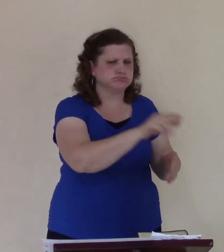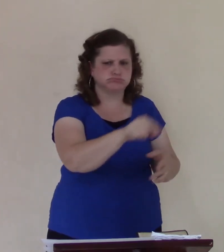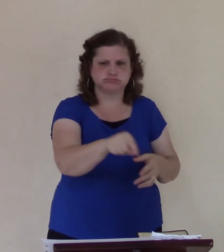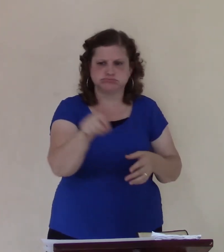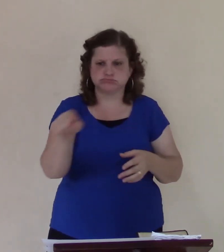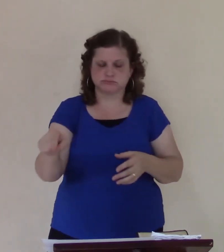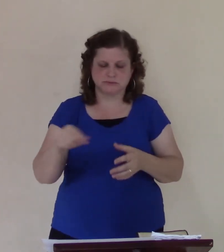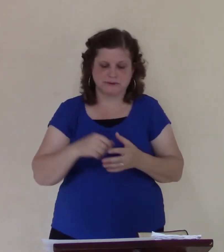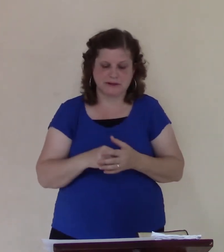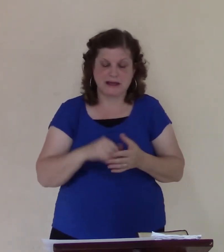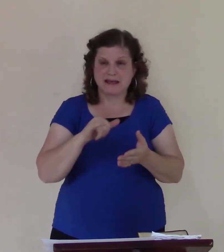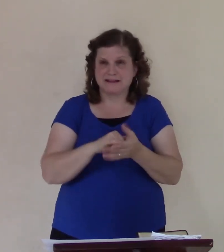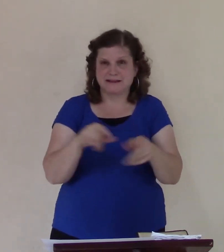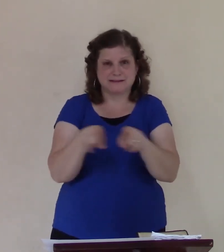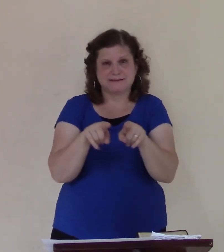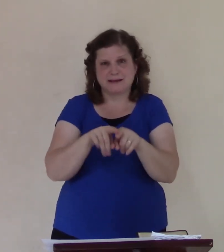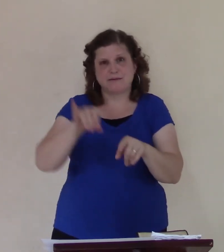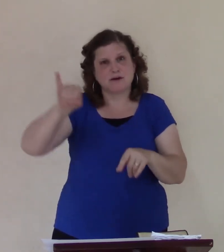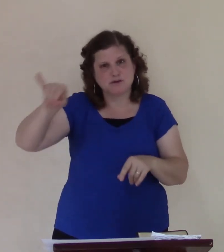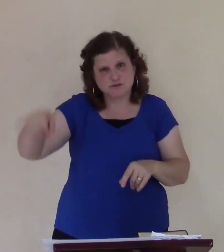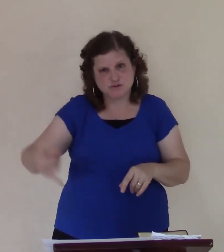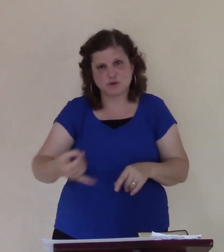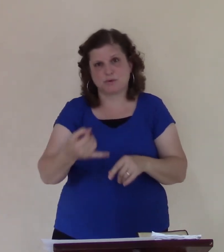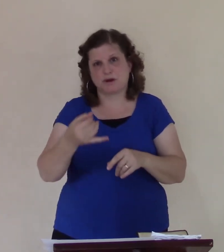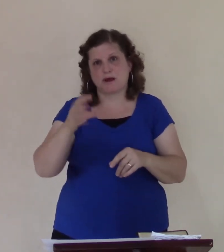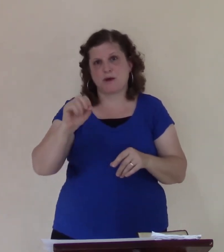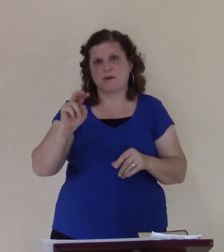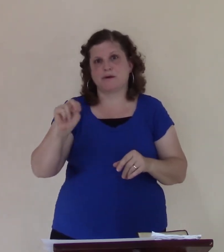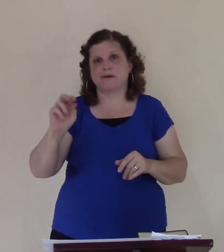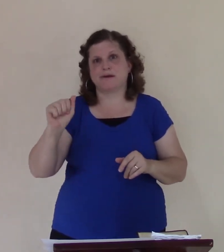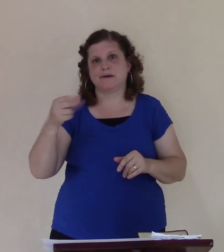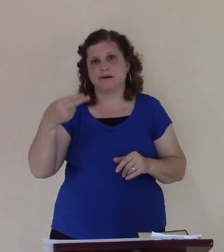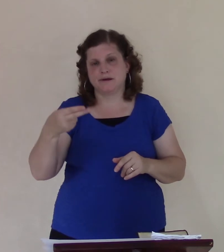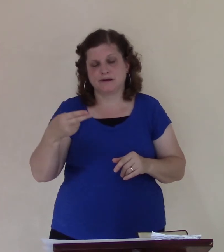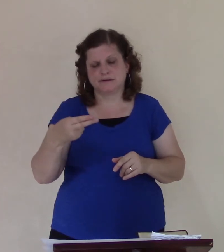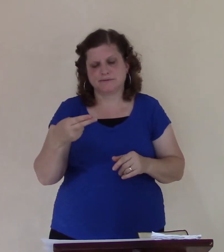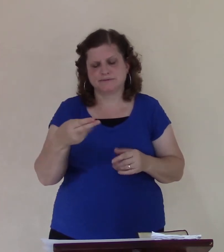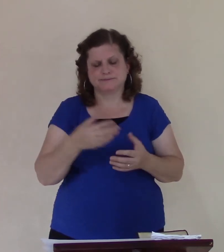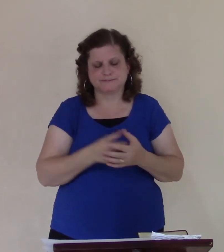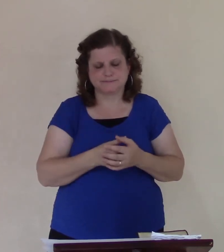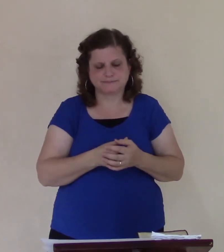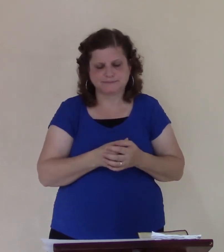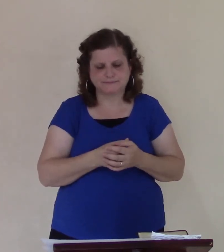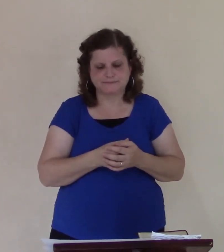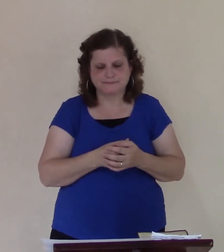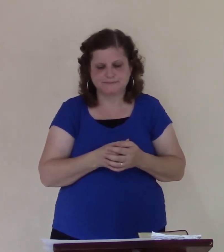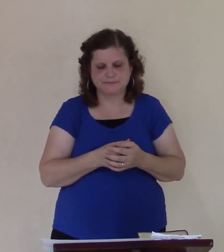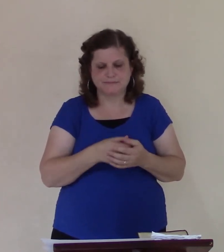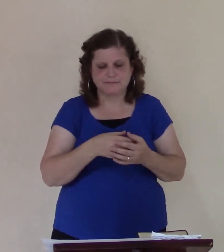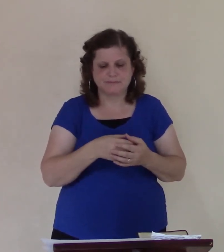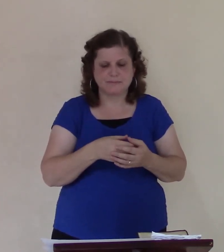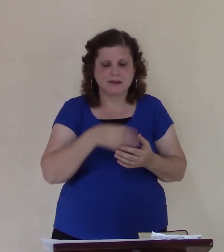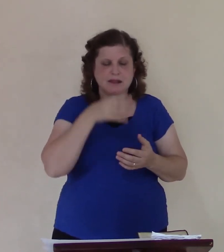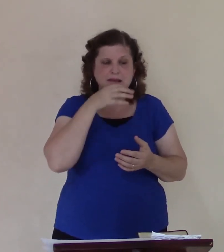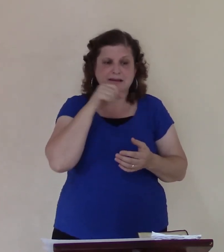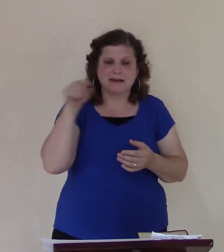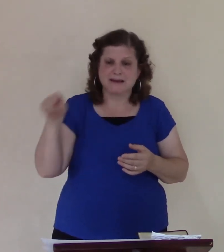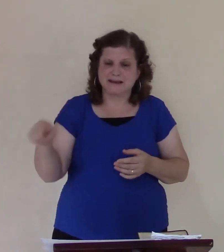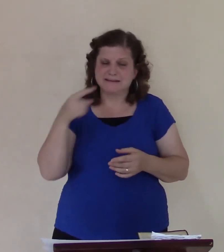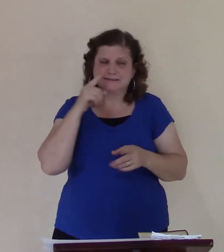what Jonah's like, man. Magnetly to them, he's talking to God. And so is to God. Sometimes we'll